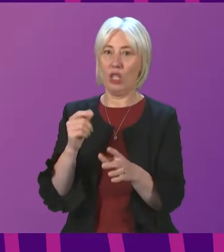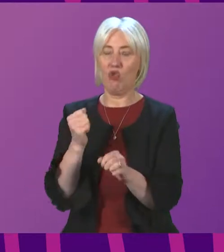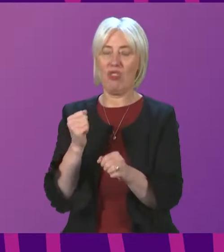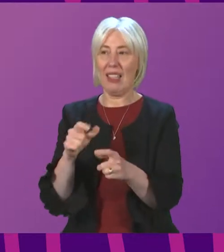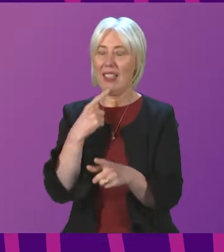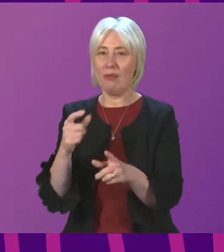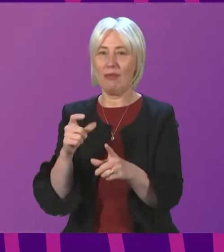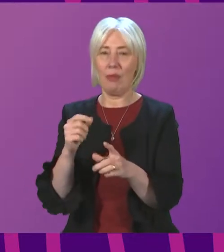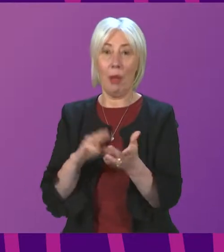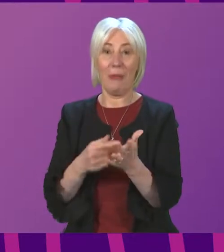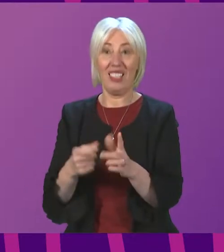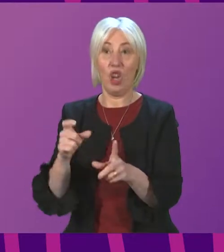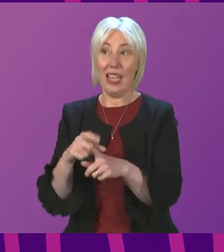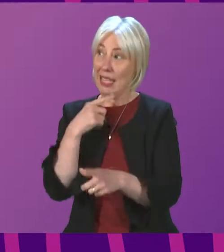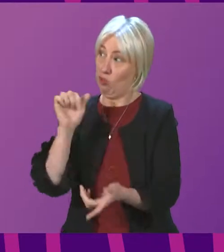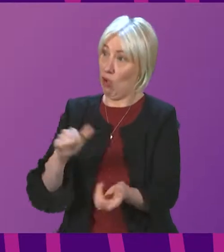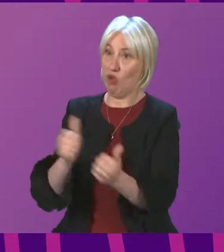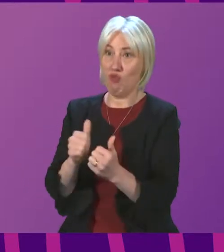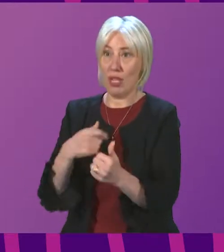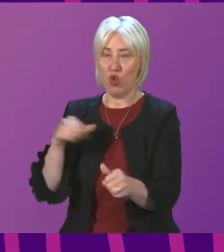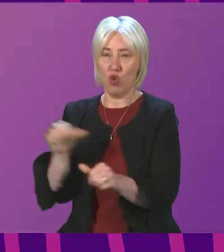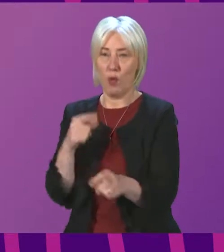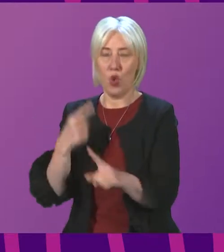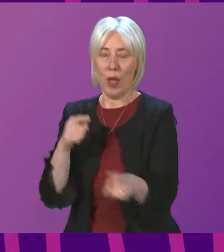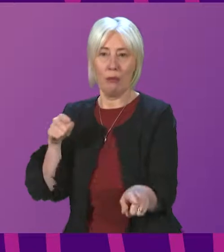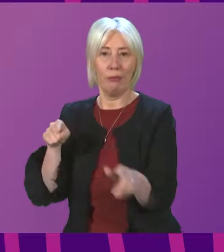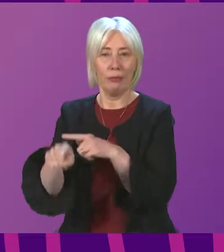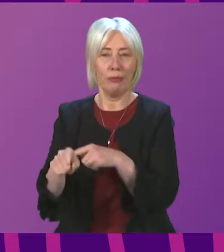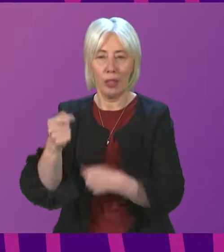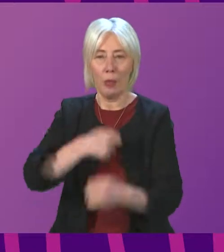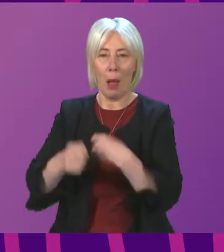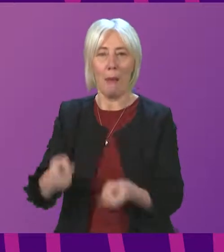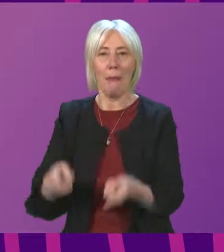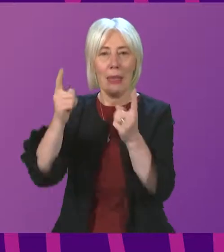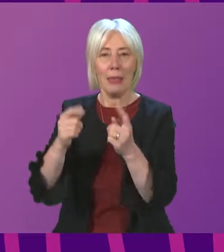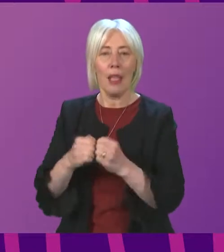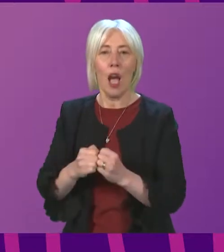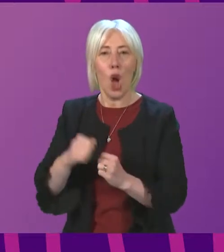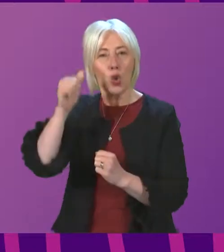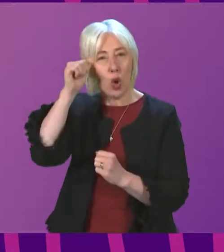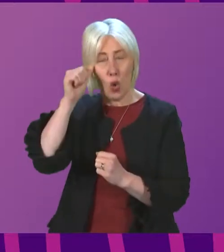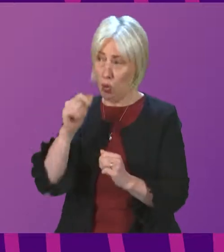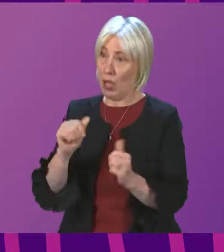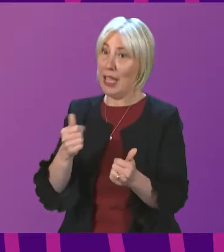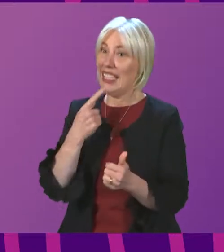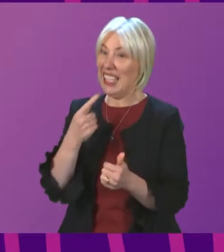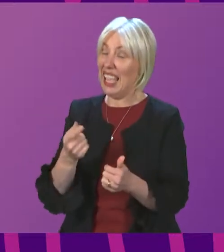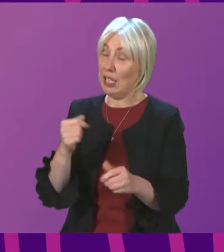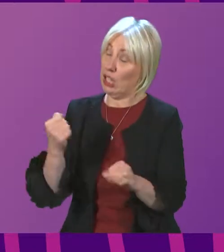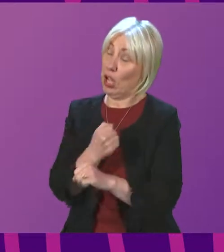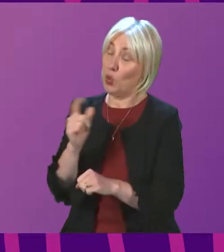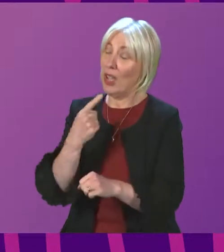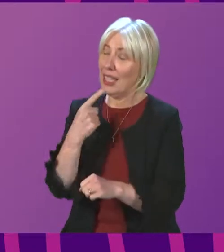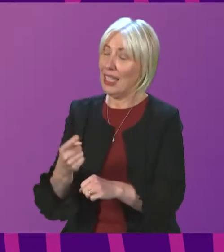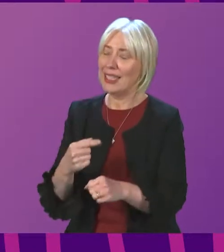be fast-tracked to ministerial office fairly quickly. So clearly a man who's as good as his word. He's, I think, bright